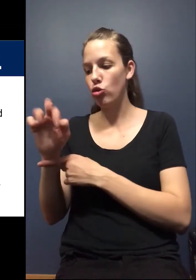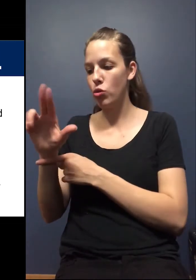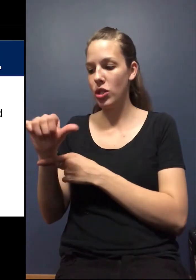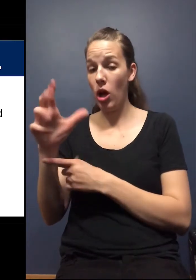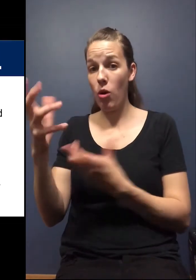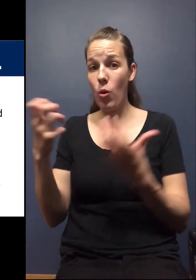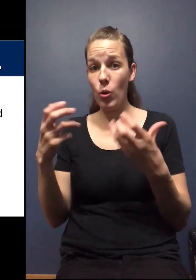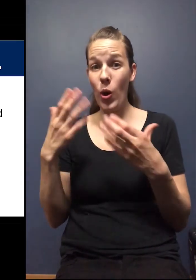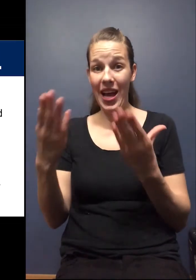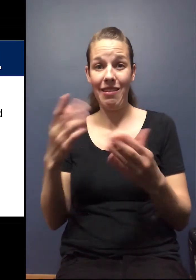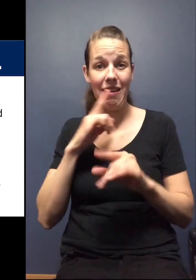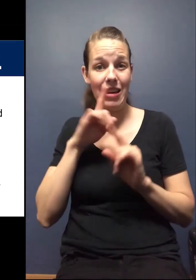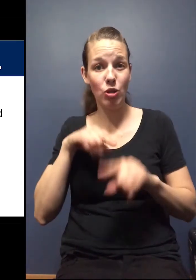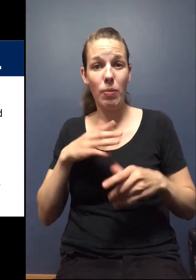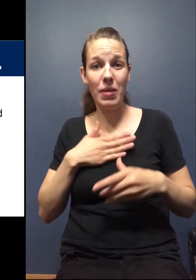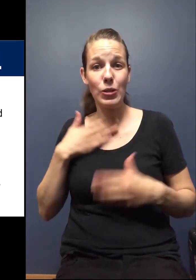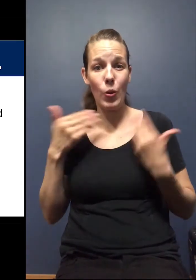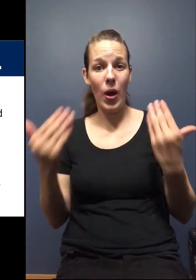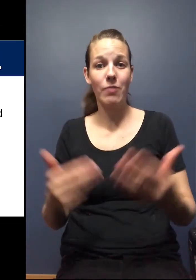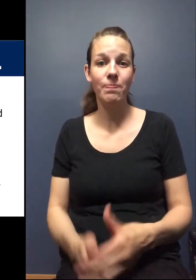take that one, please go ahead.